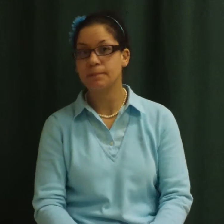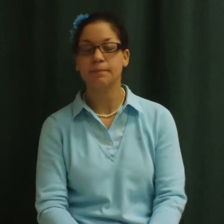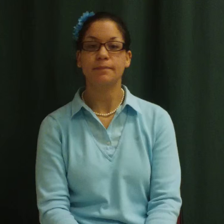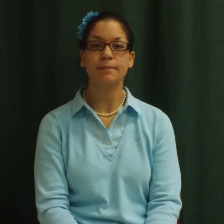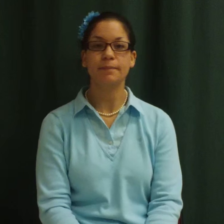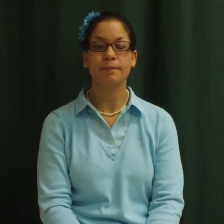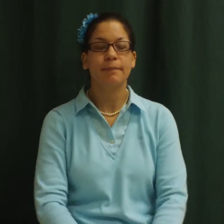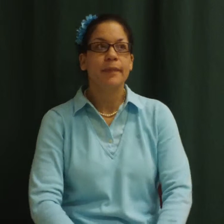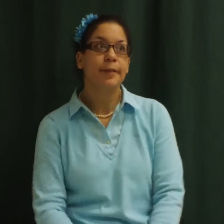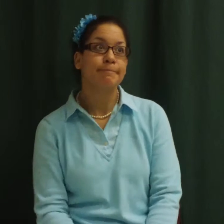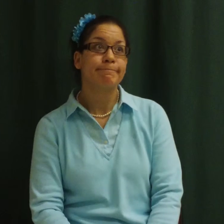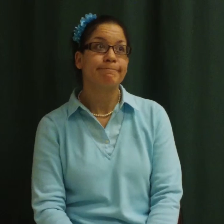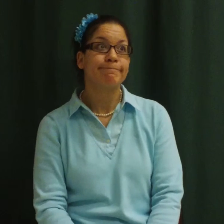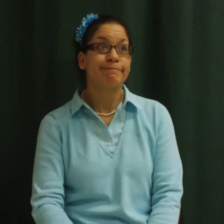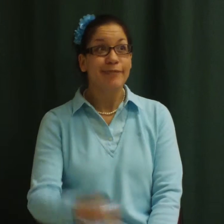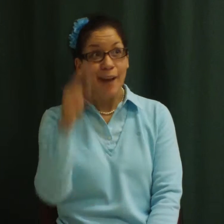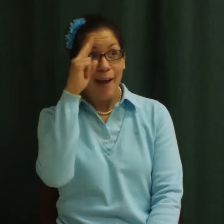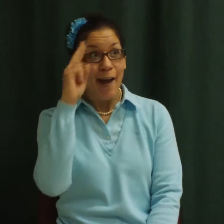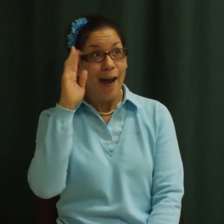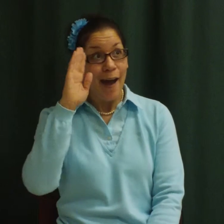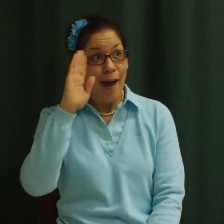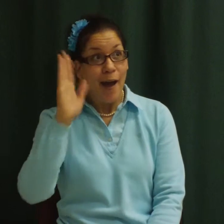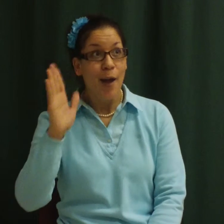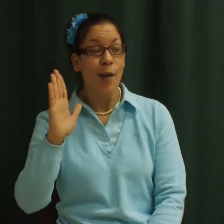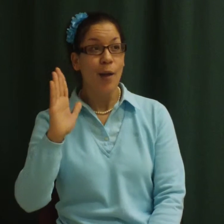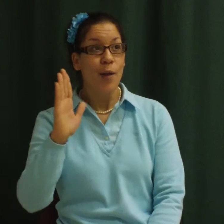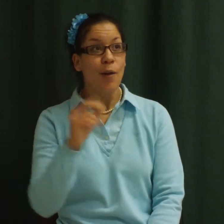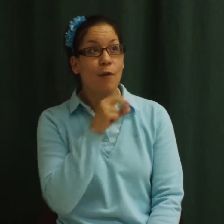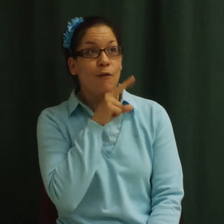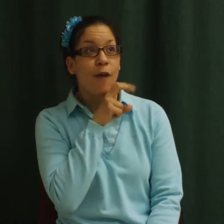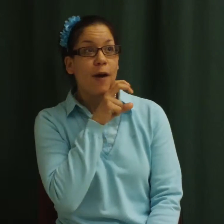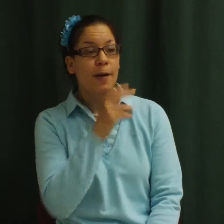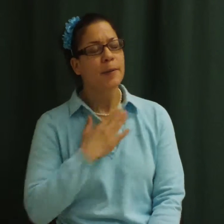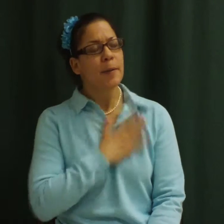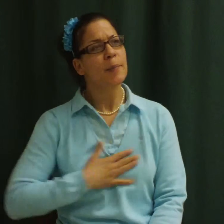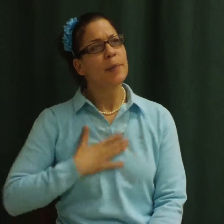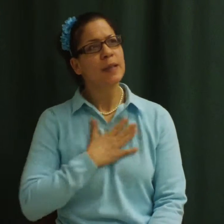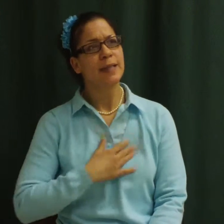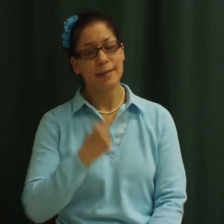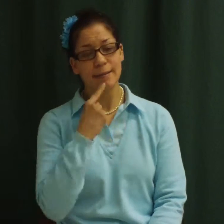Hello, frog. Please tell me. Why does it rain?